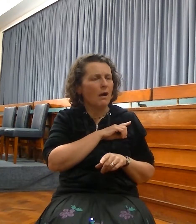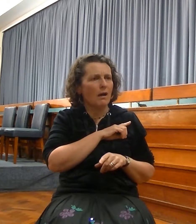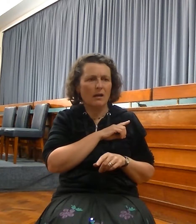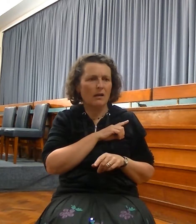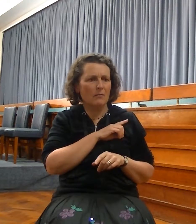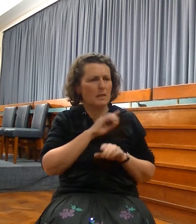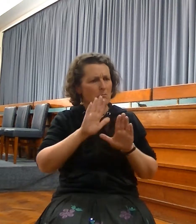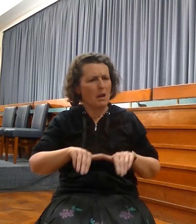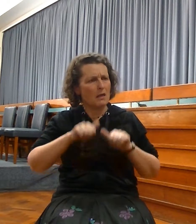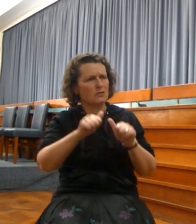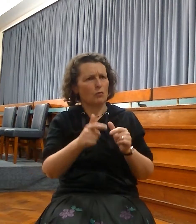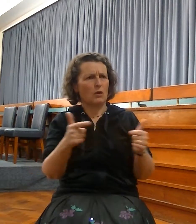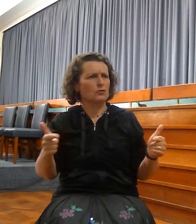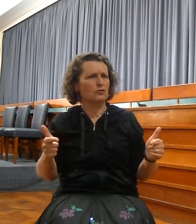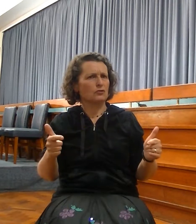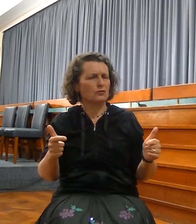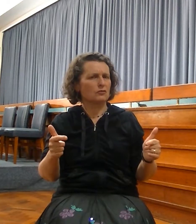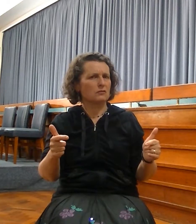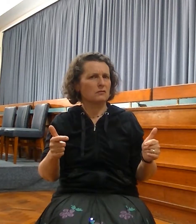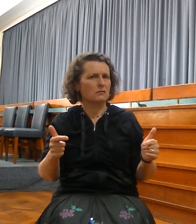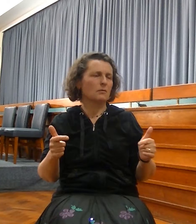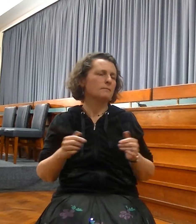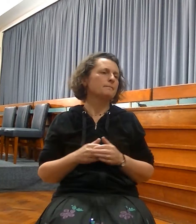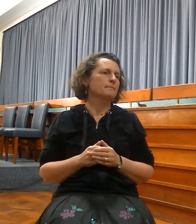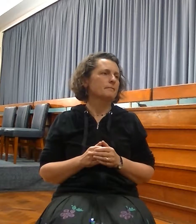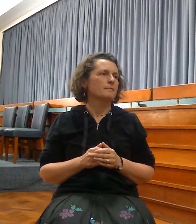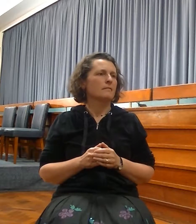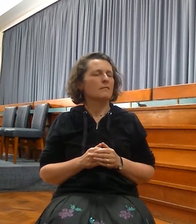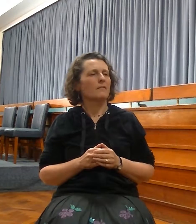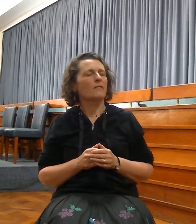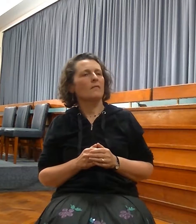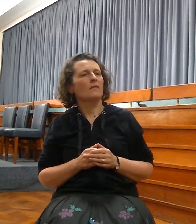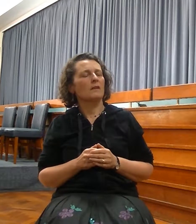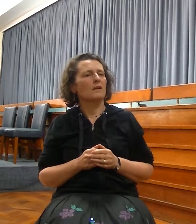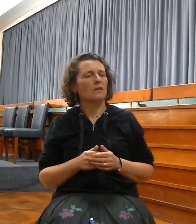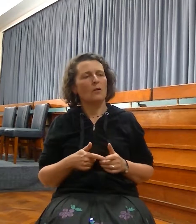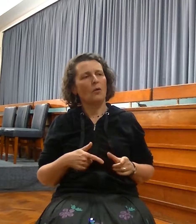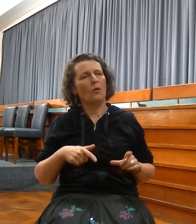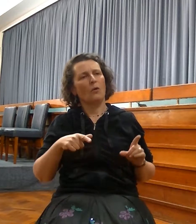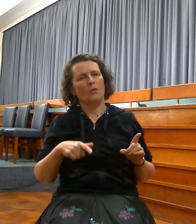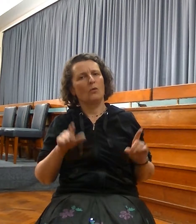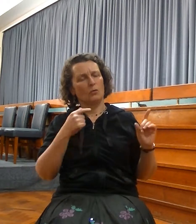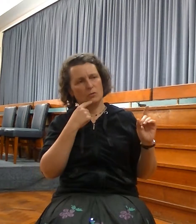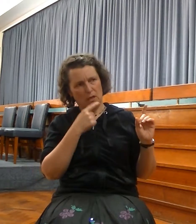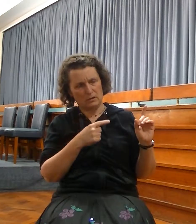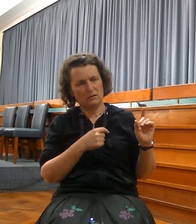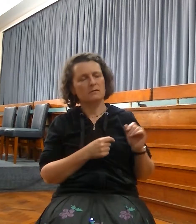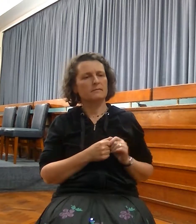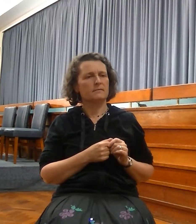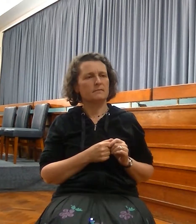prosperity that I procure unto it. Thus said the Lord, and so it proceeds. Great